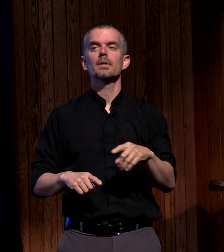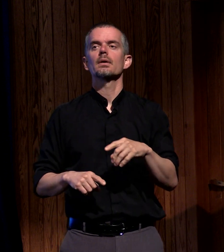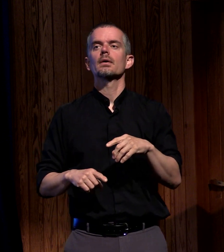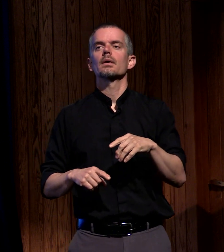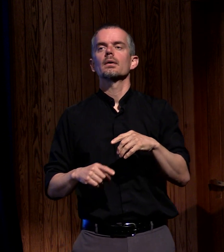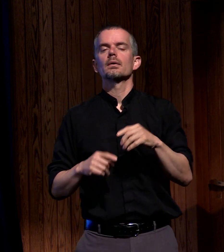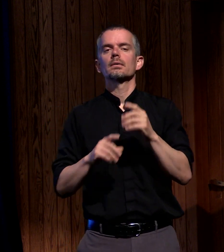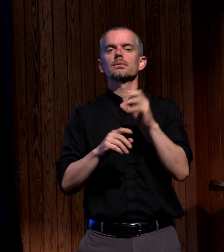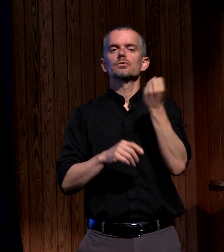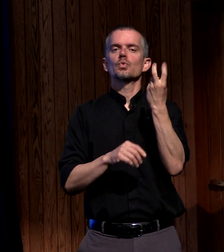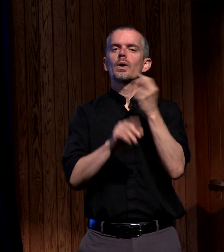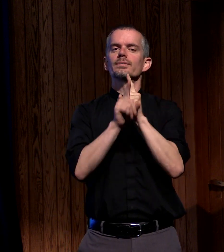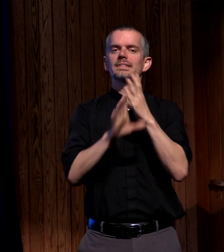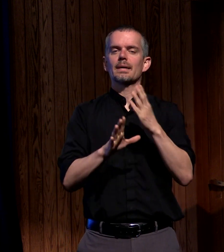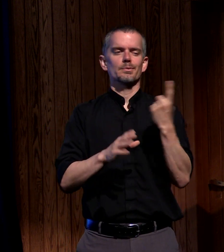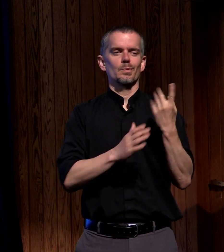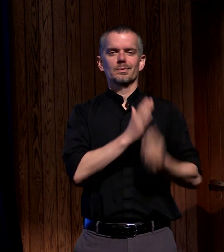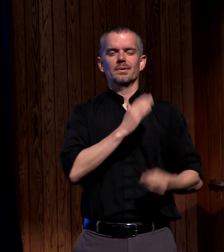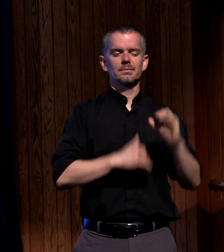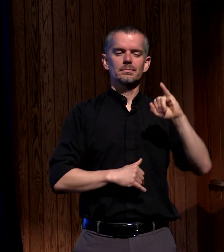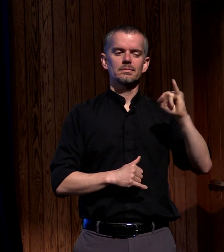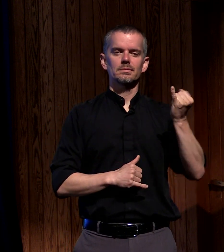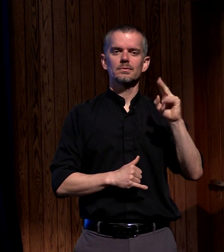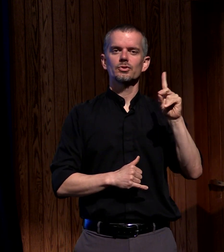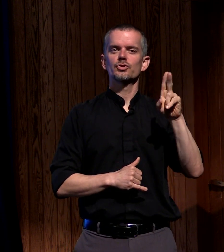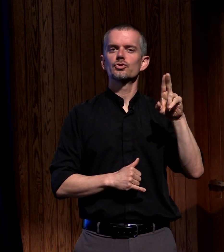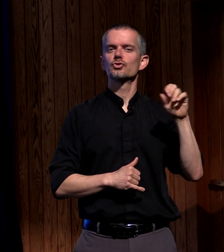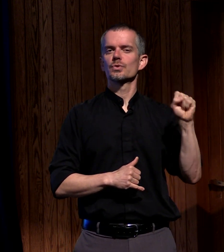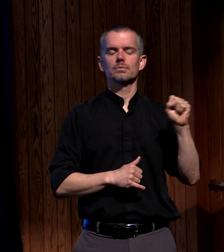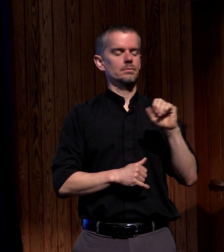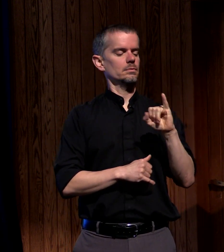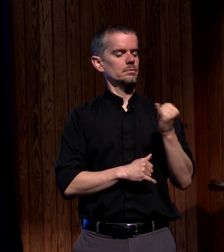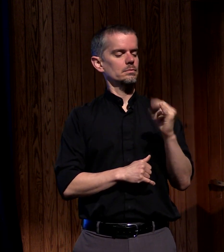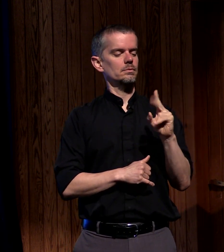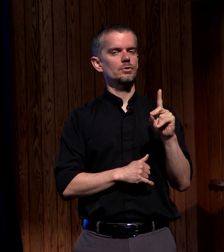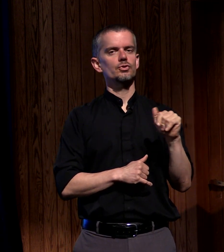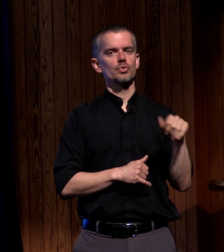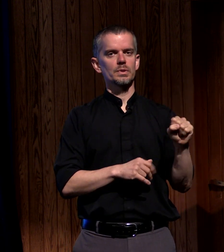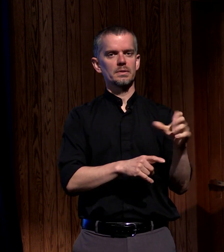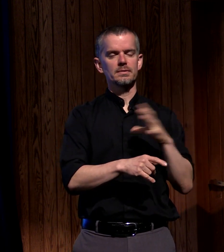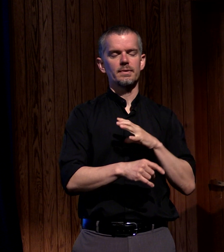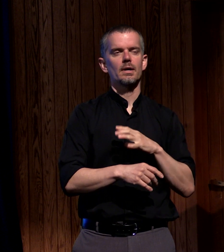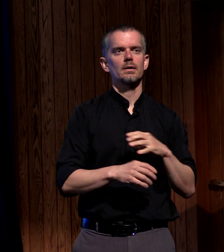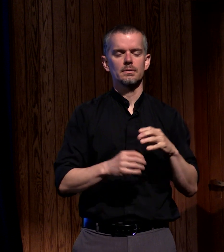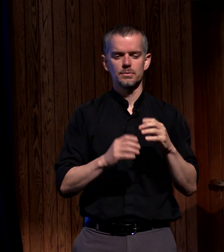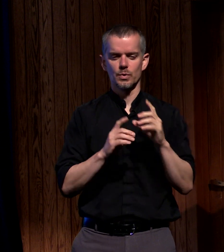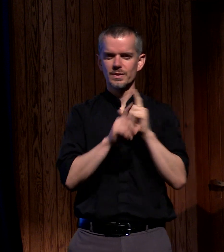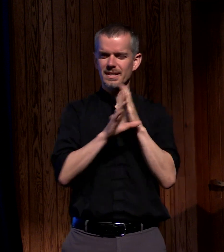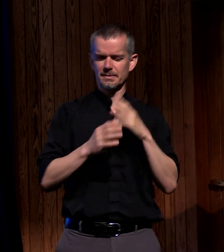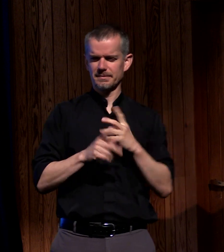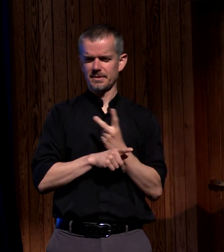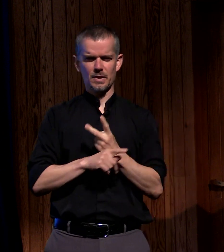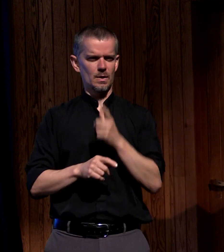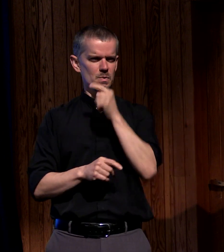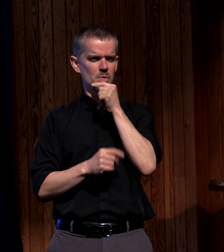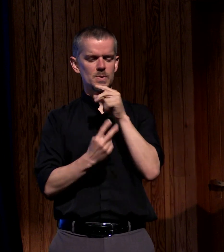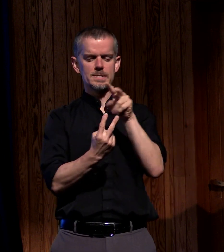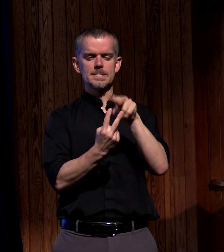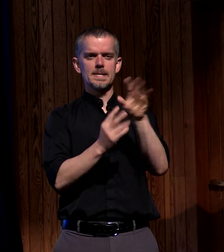to bring this level of wholeness and they choose these two guys Matthias and Justice and they can't ask Jesus